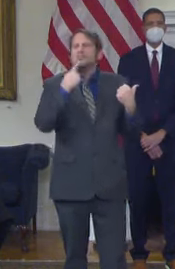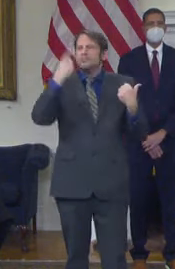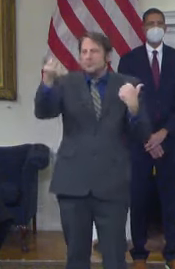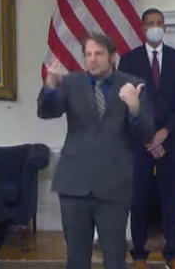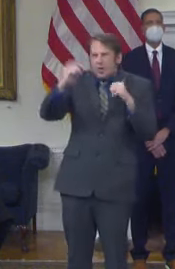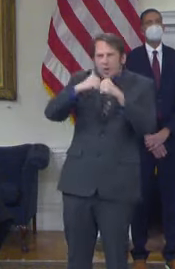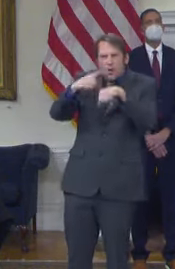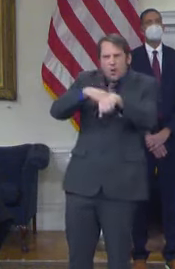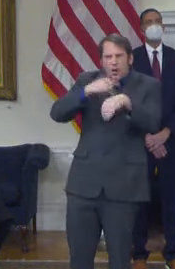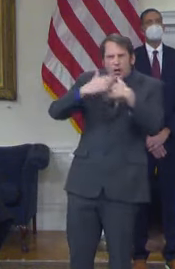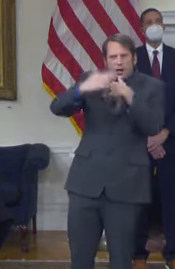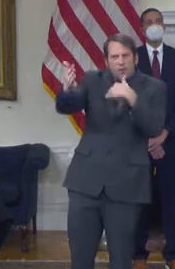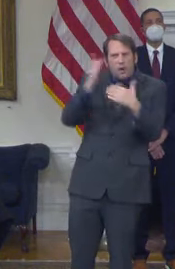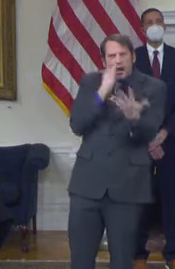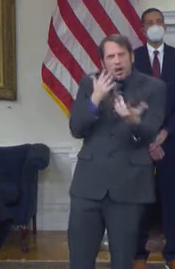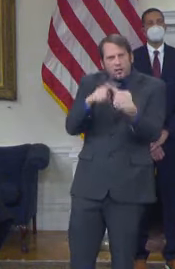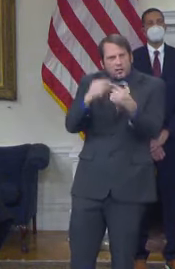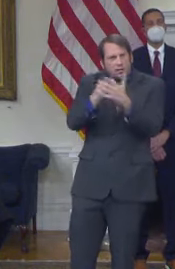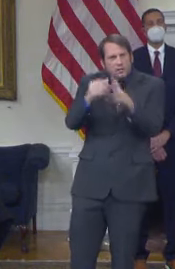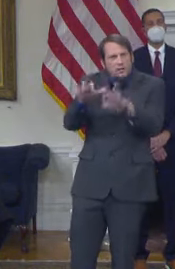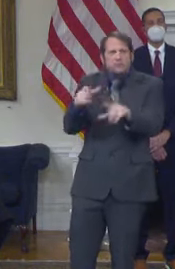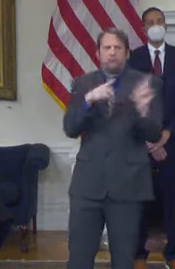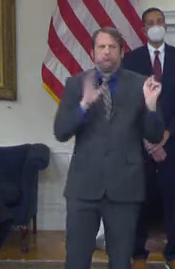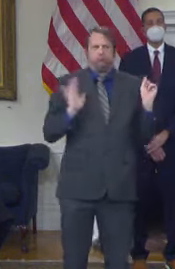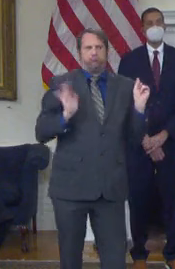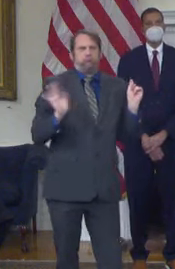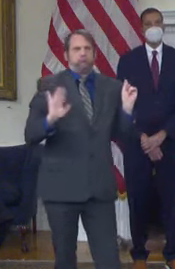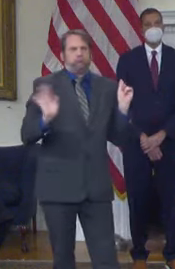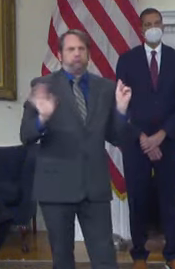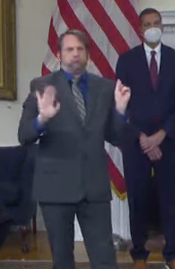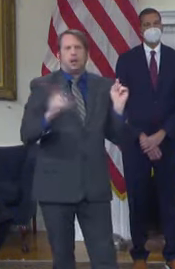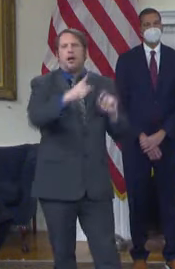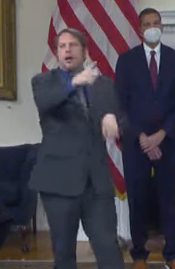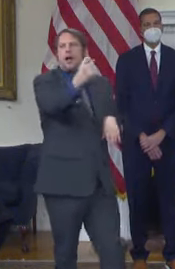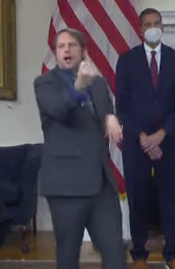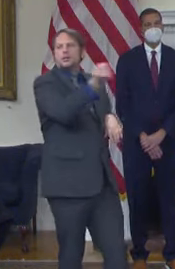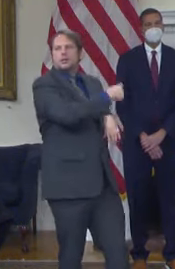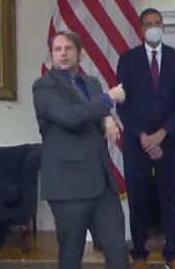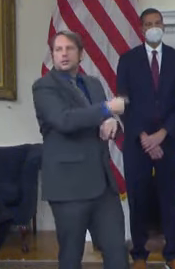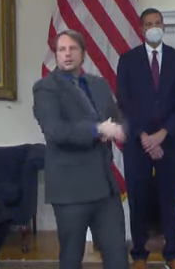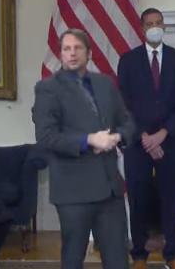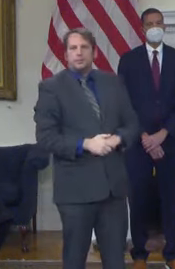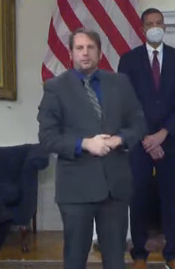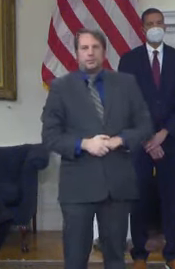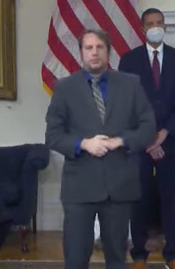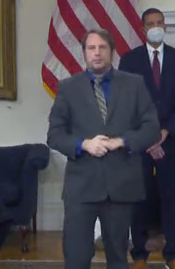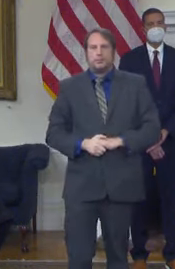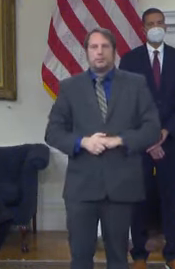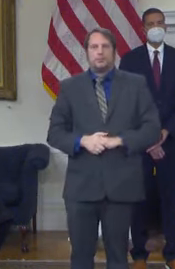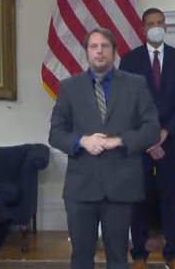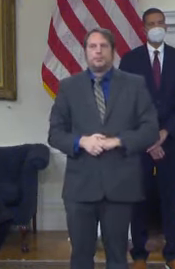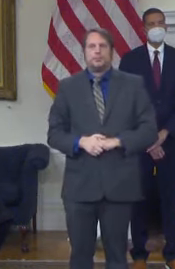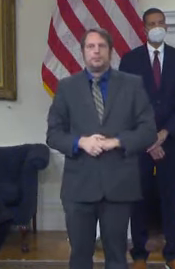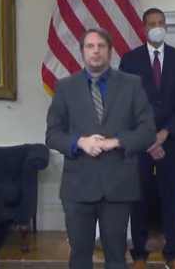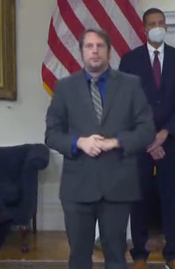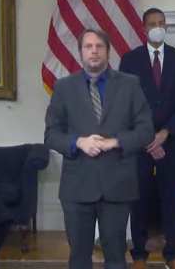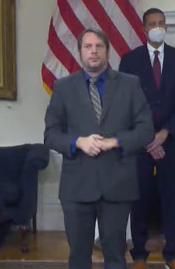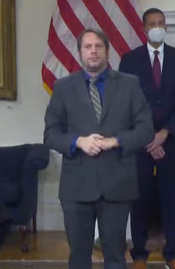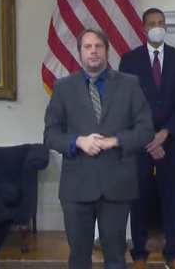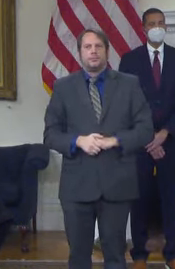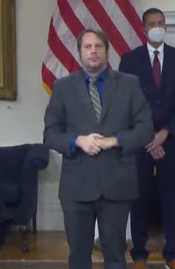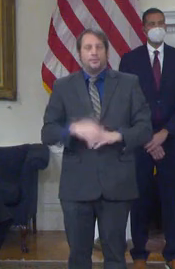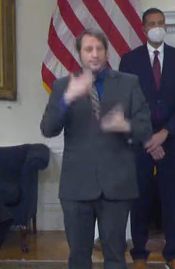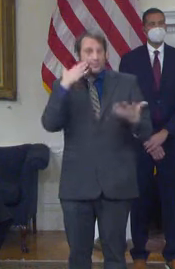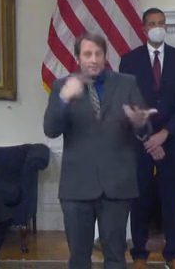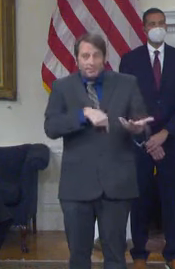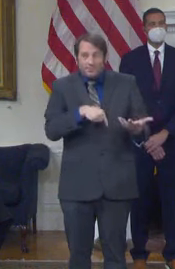Governor, this is going to be your last full time session coming up. Can you tell us about plans for the future and talk